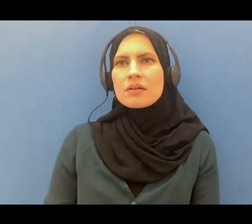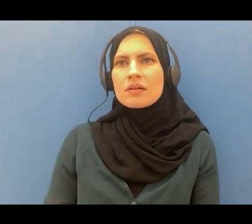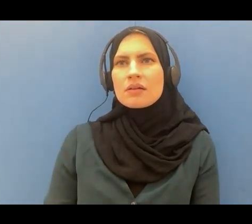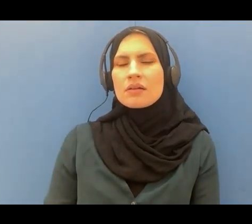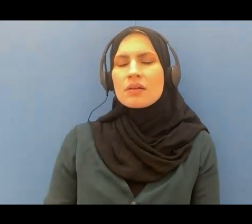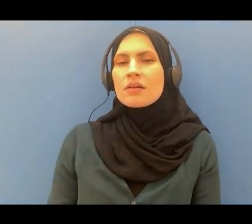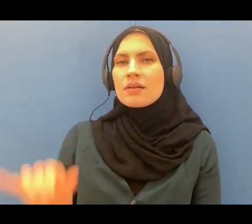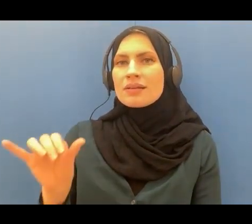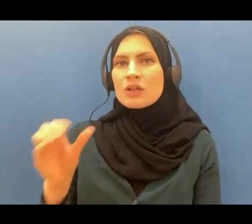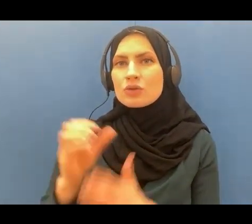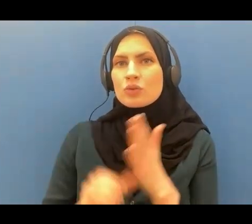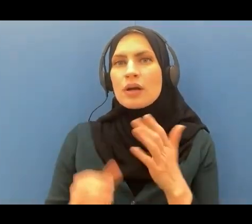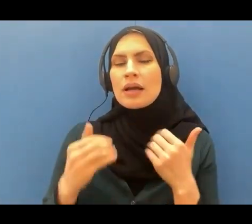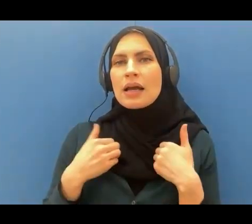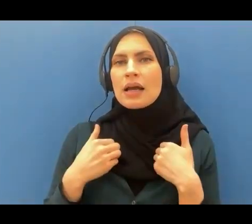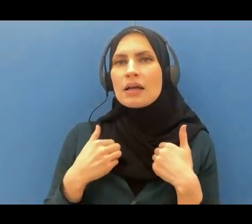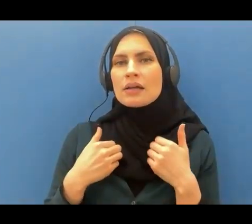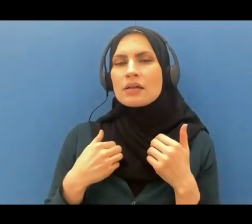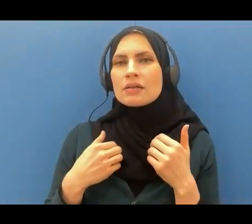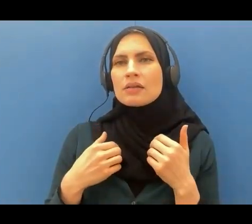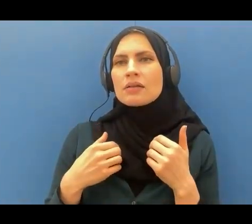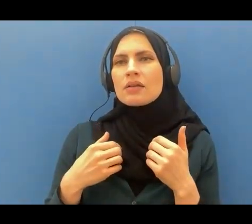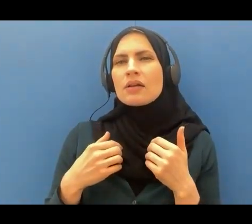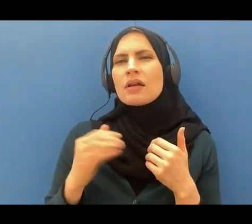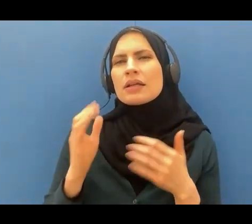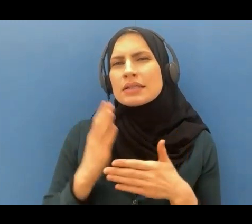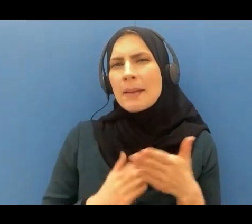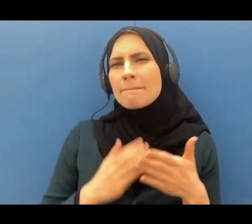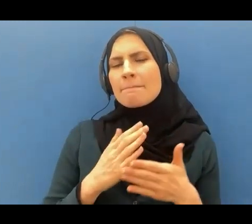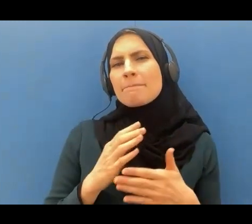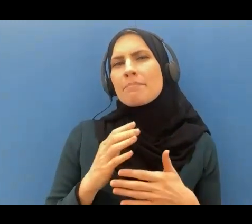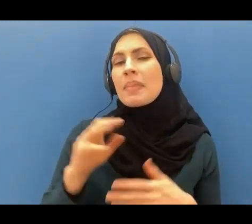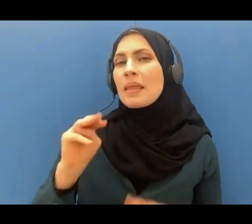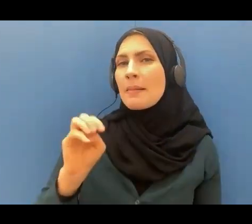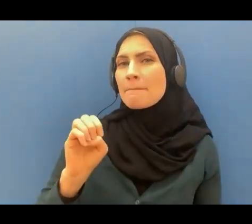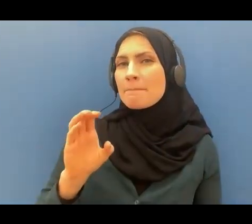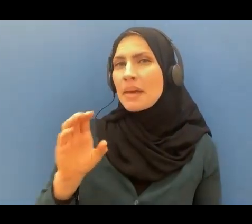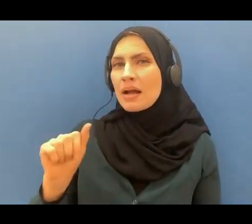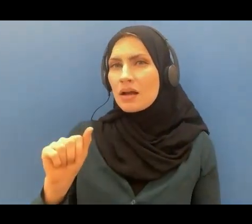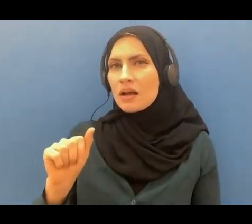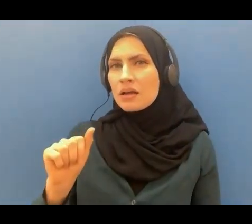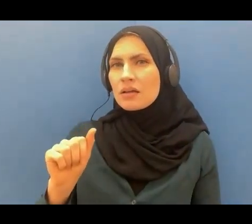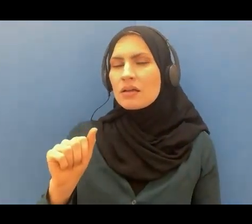the features of the mekki surahs which we have explained several times before